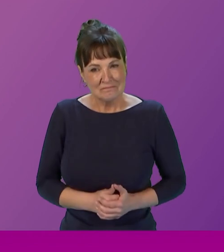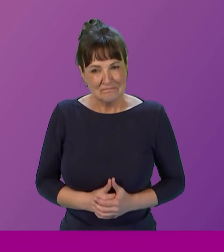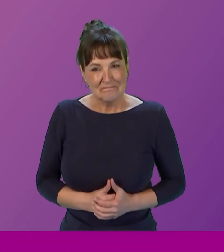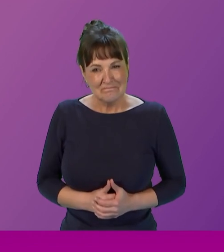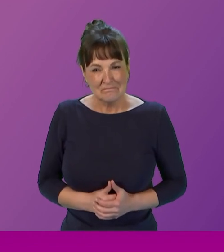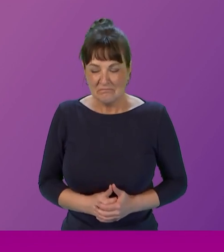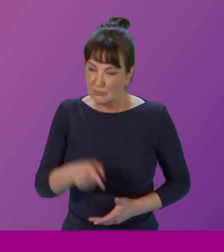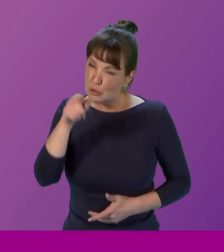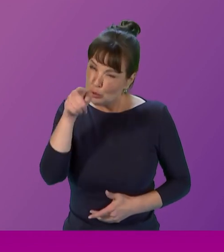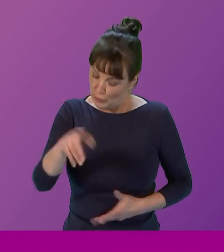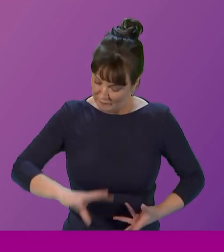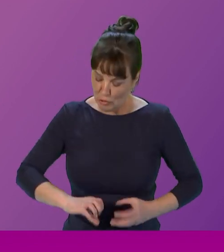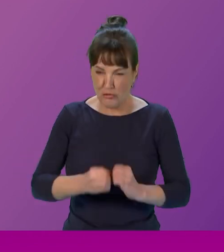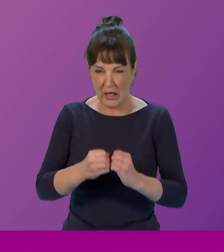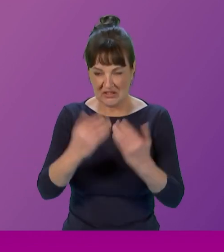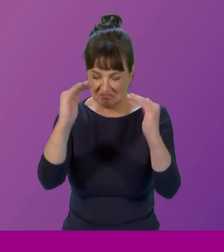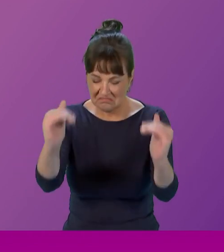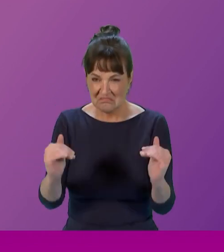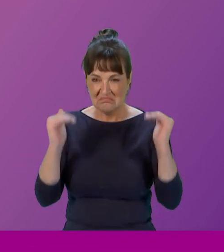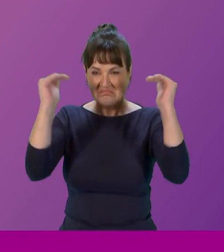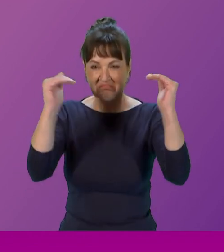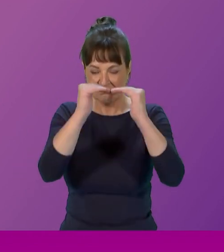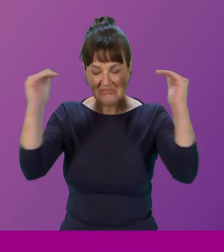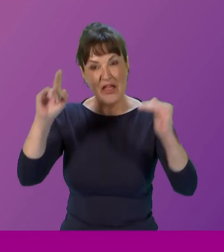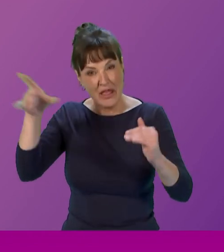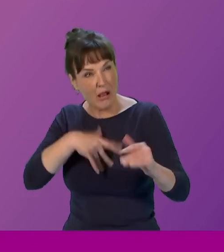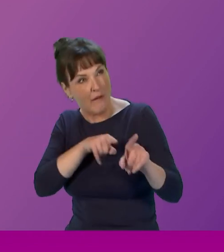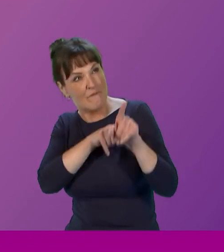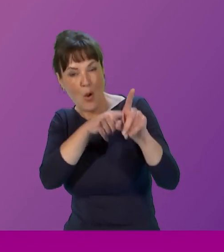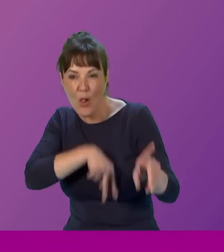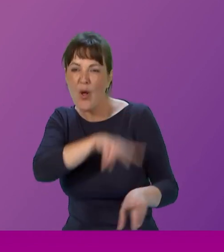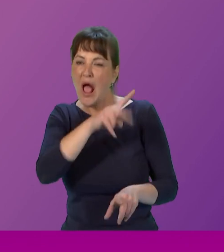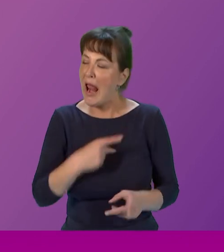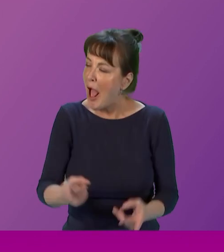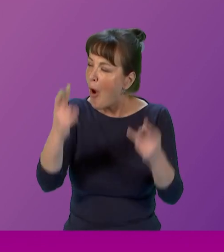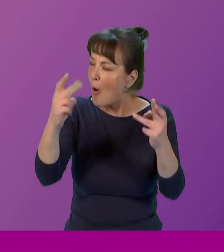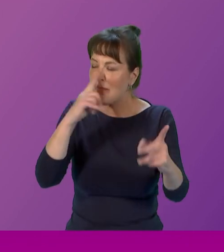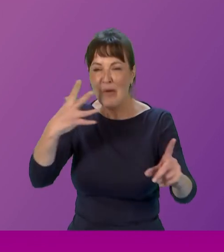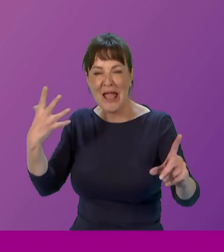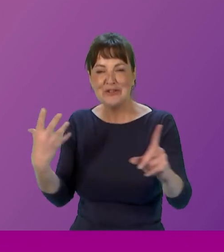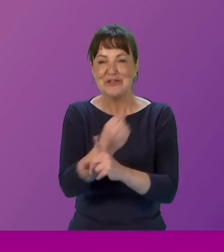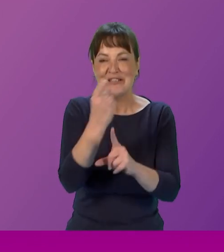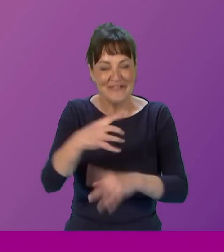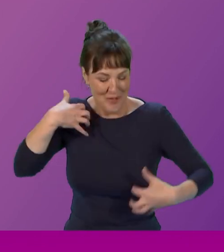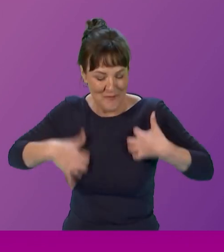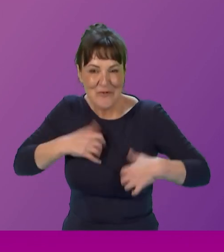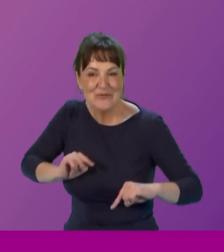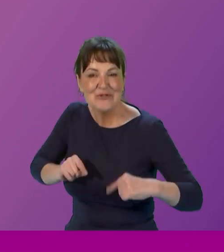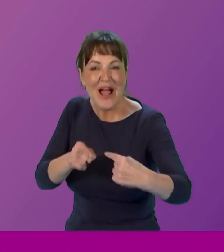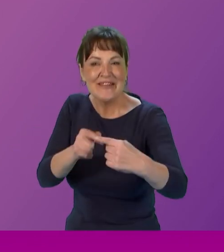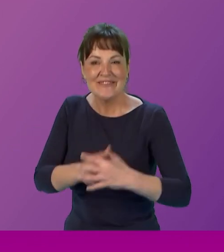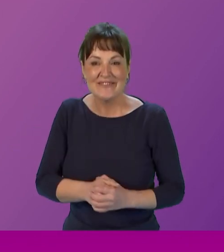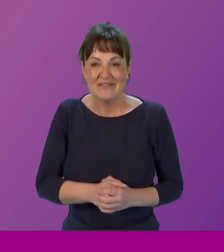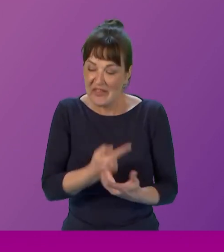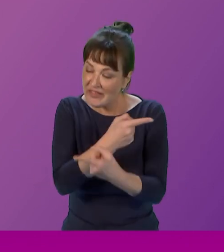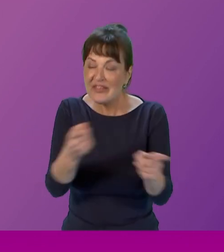have set the standard for them to follow and I do hope they rise and relish the challenge and that